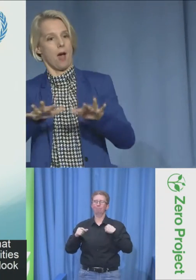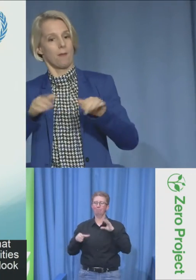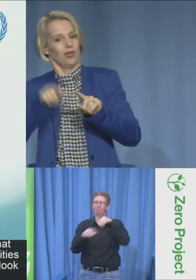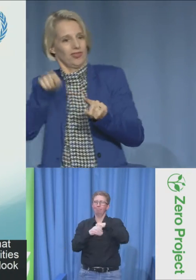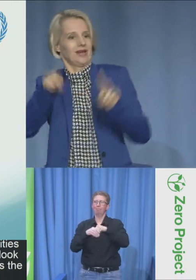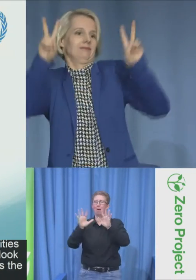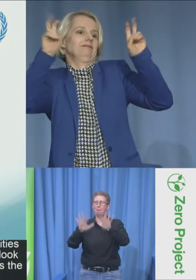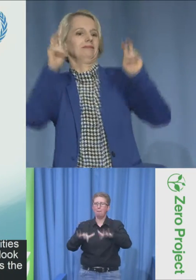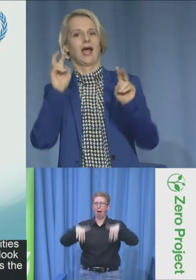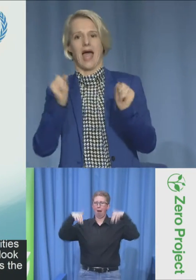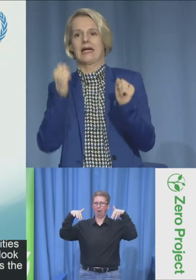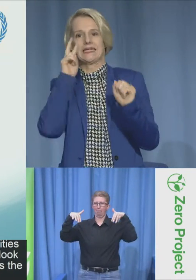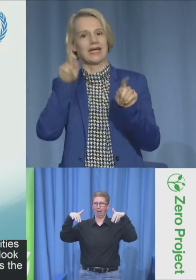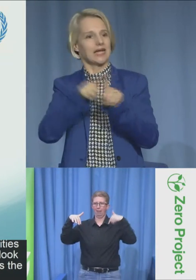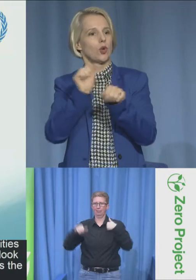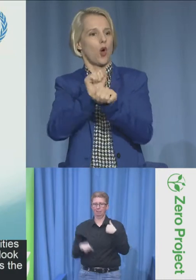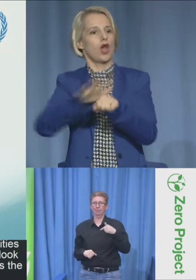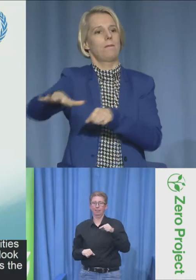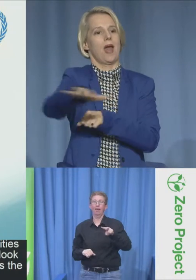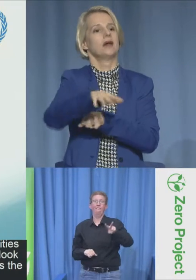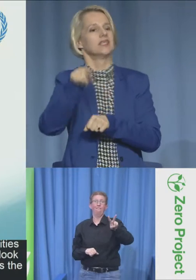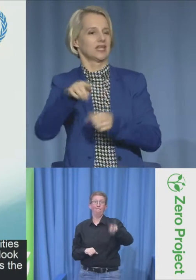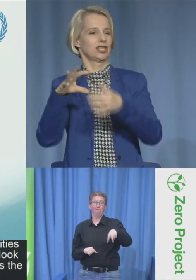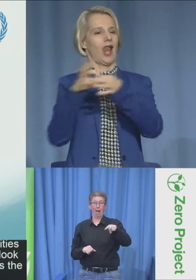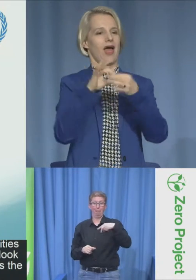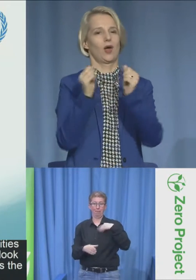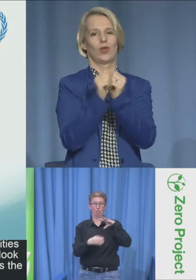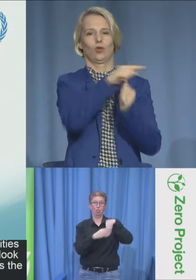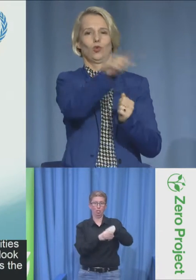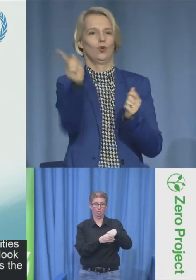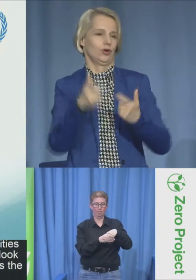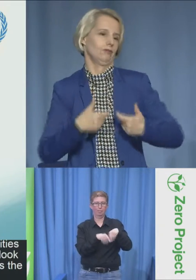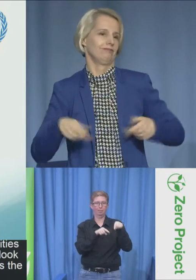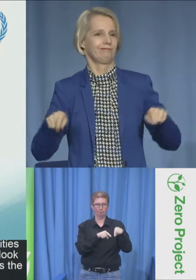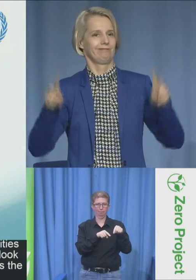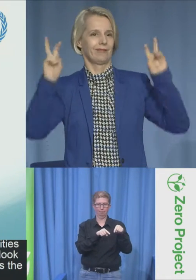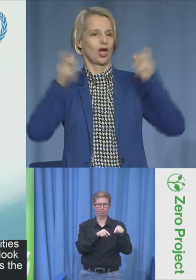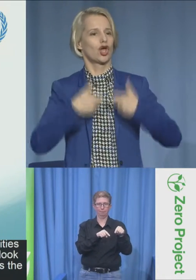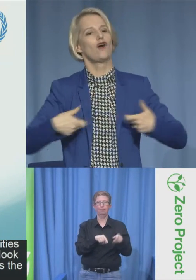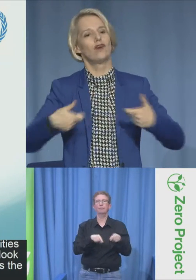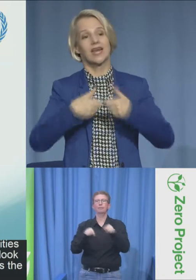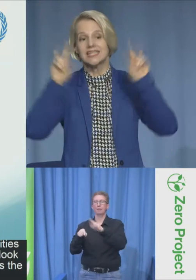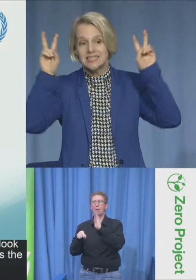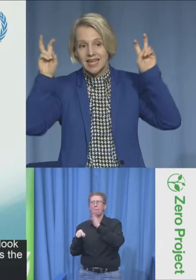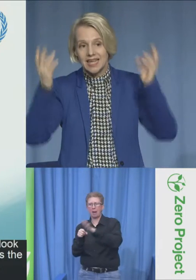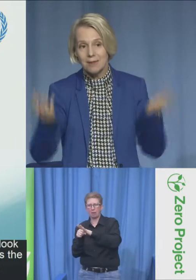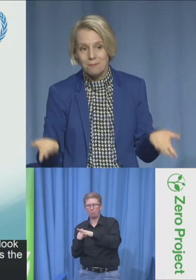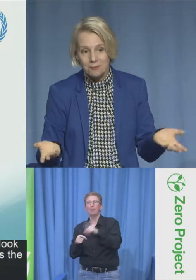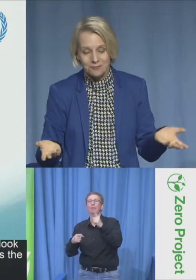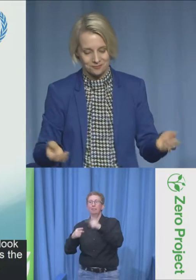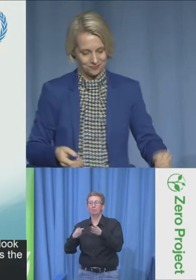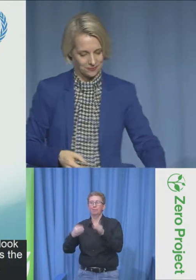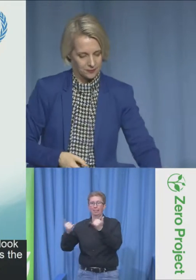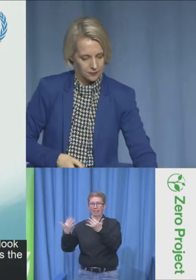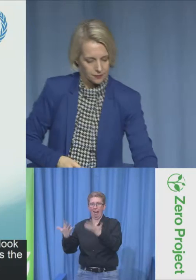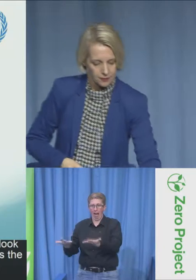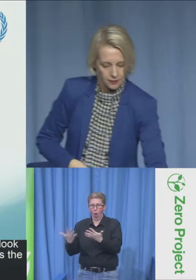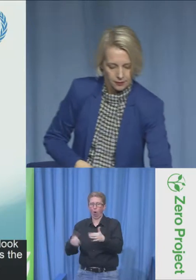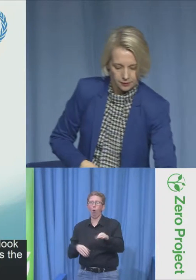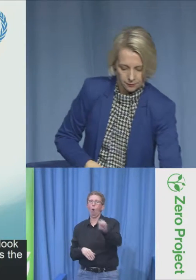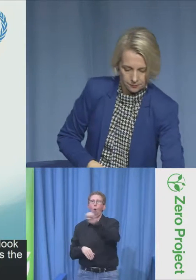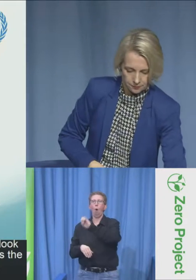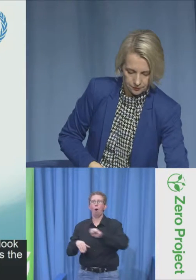Belgian senate, and now the European parliament, this is my workplace. And so, that's the link between Articles 29 and